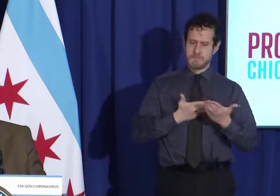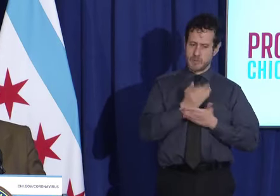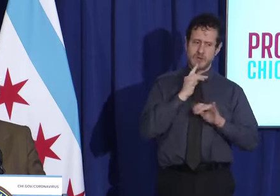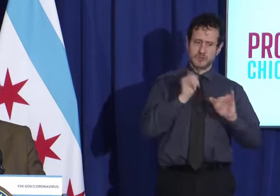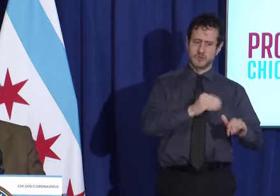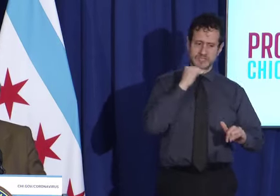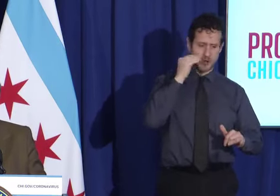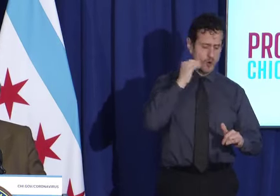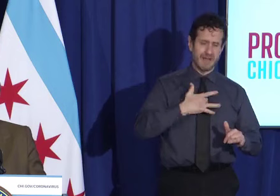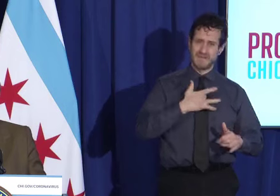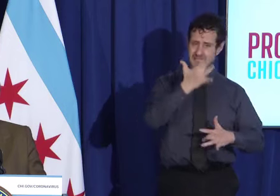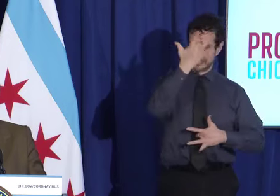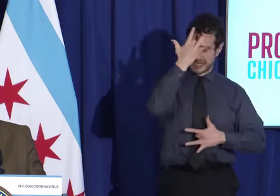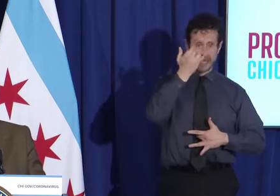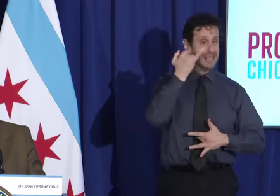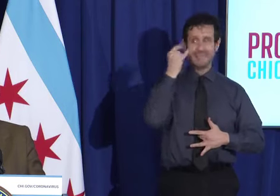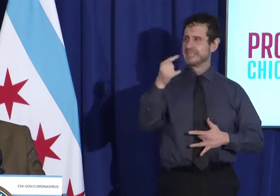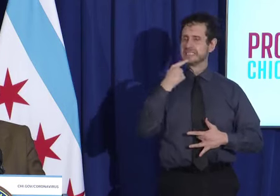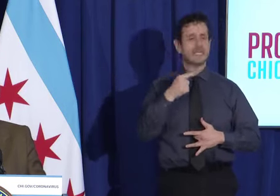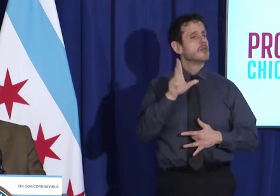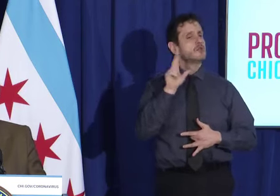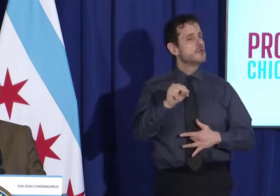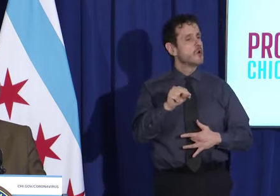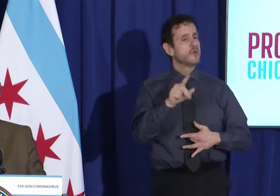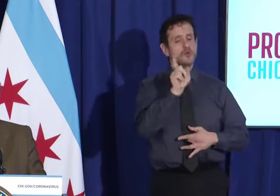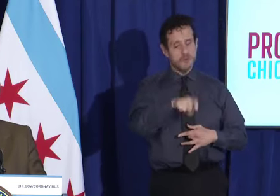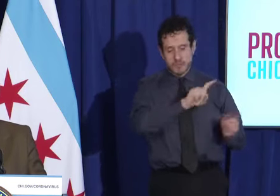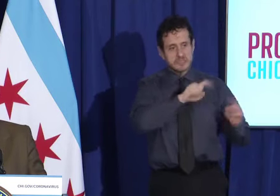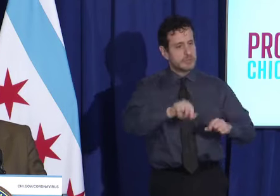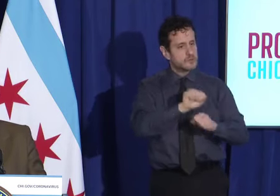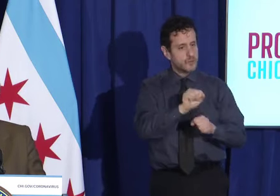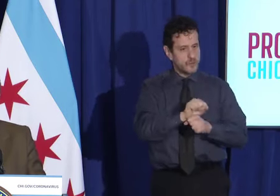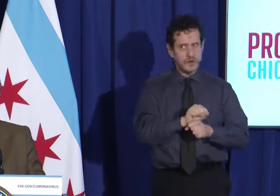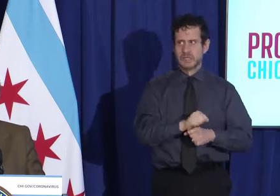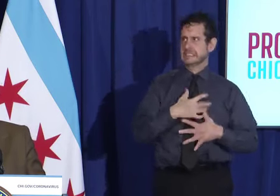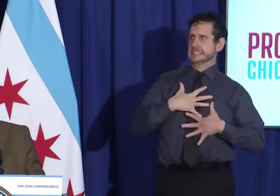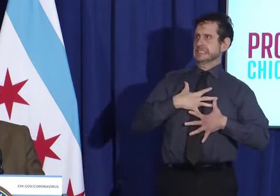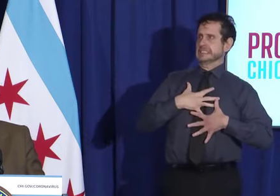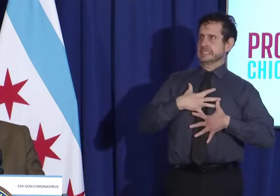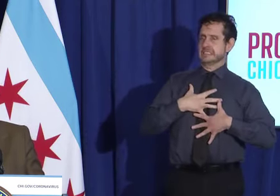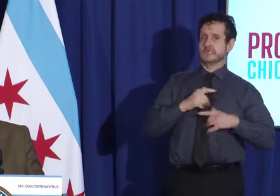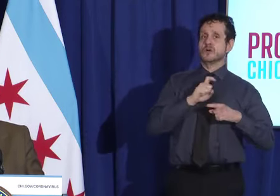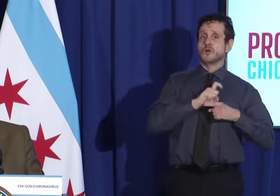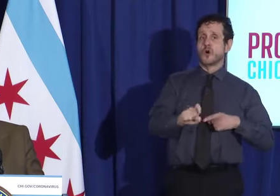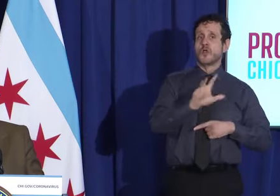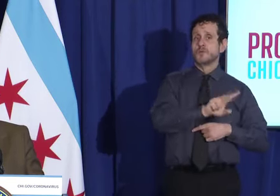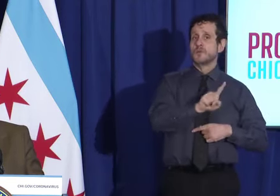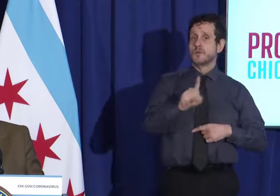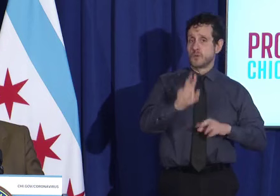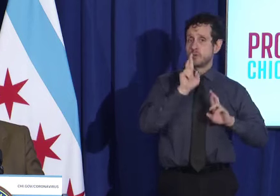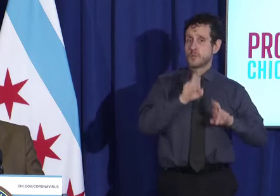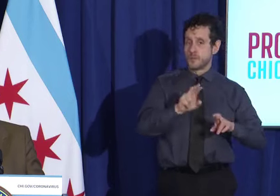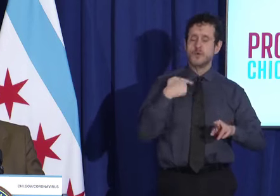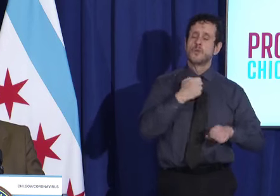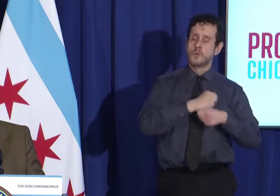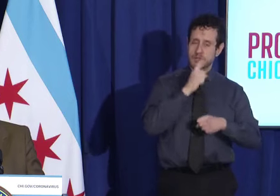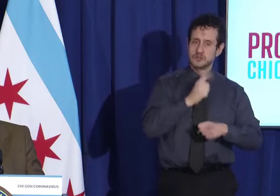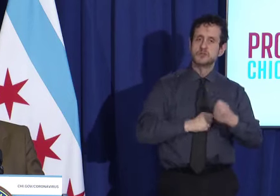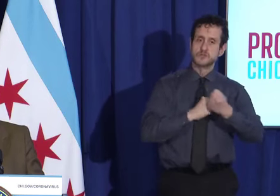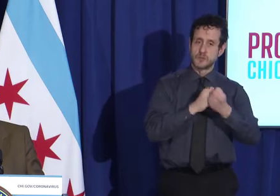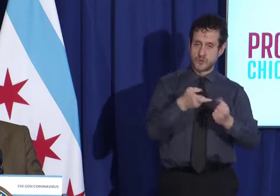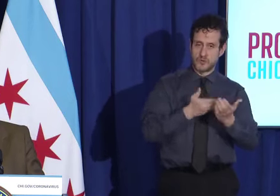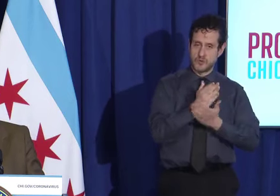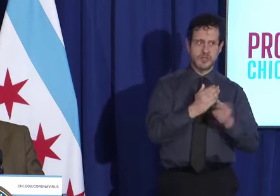please call 311, report it, and we will make sure that your rights are enforced. Last two